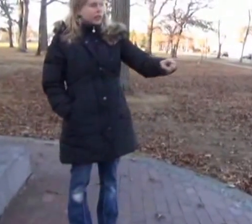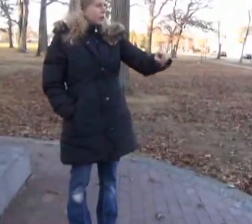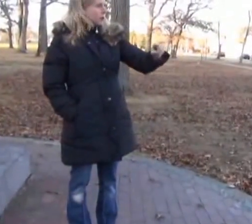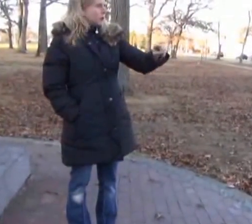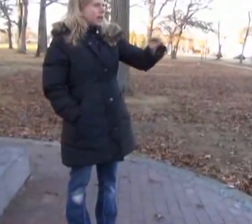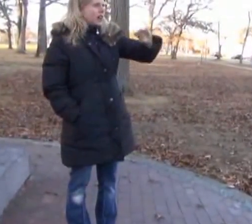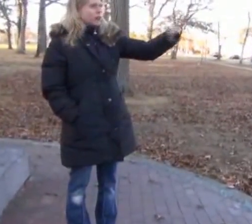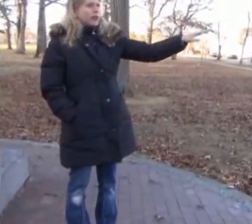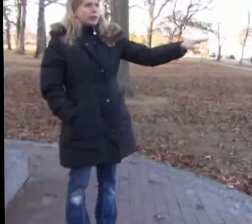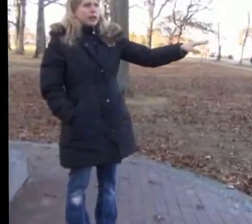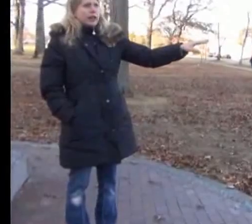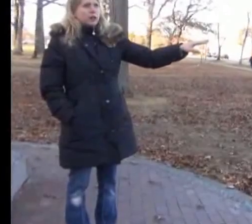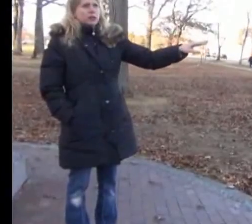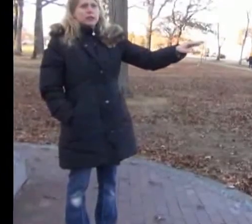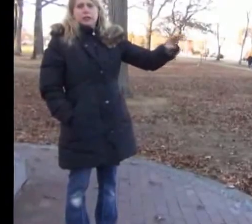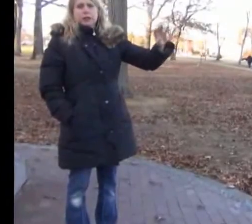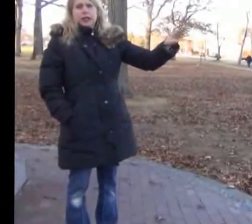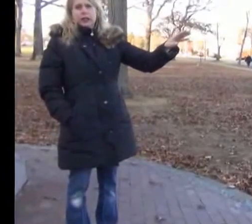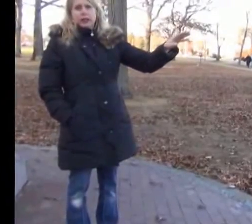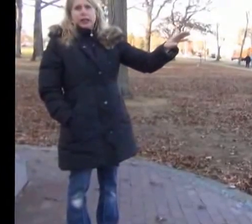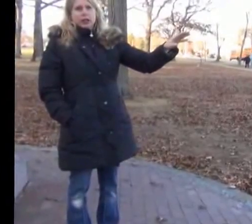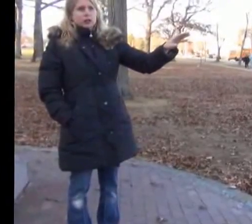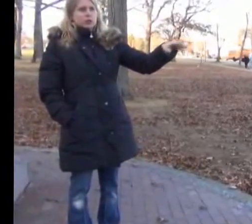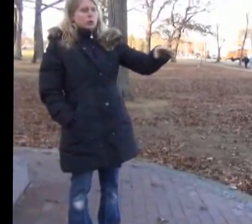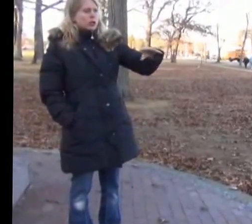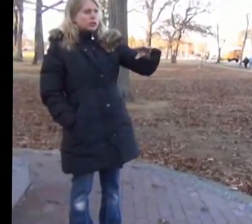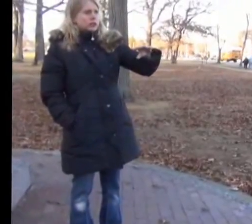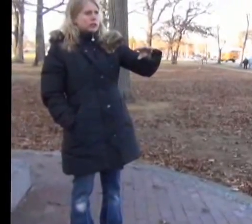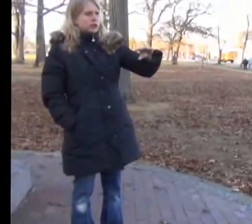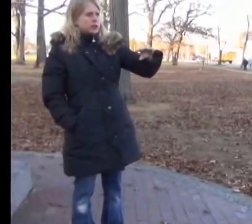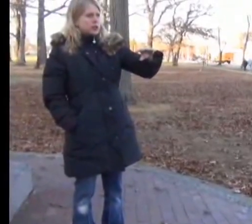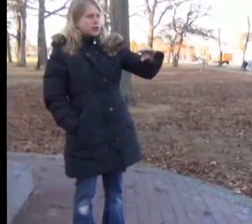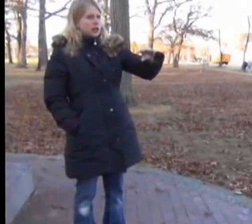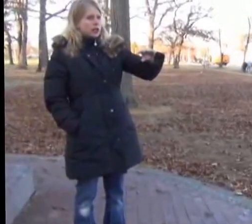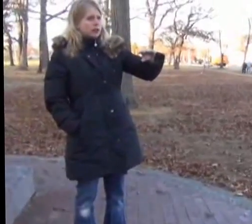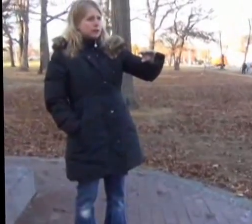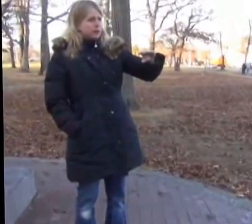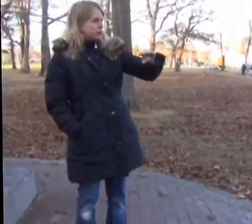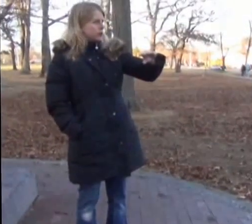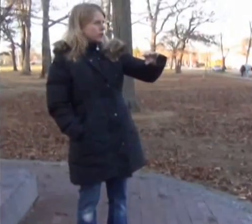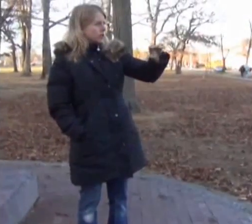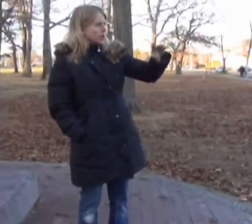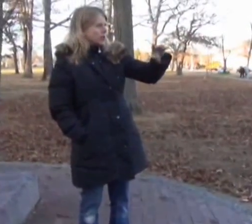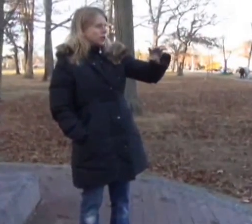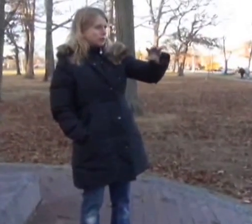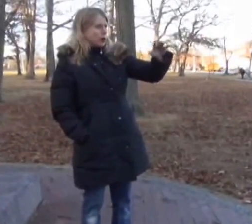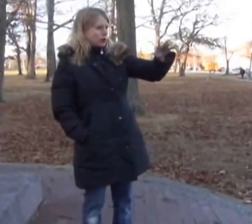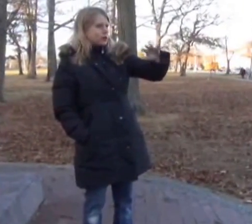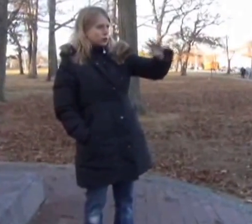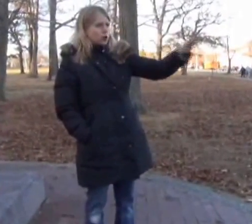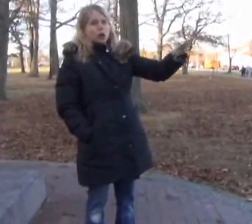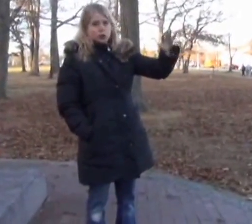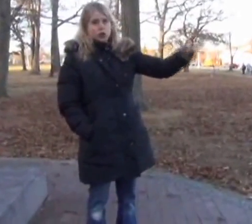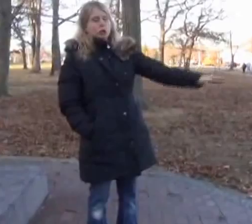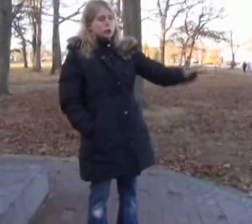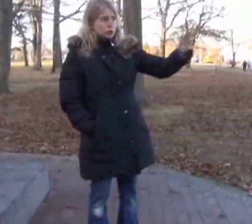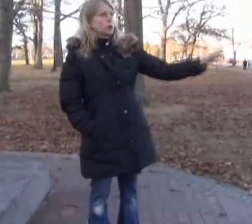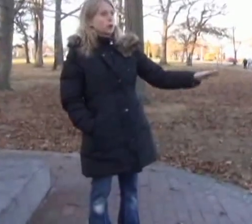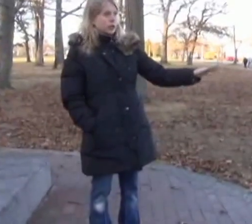every other house, if not every house, was part of the strong Jewish community